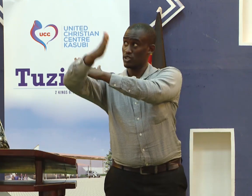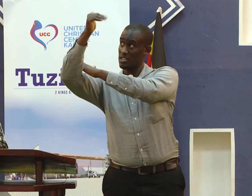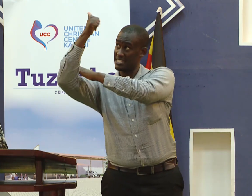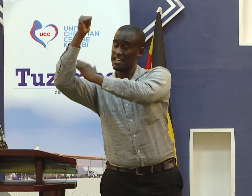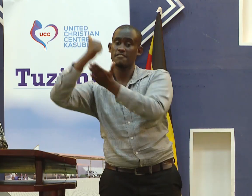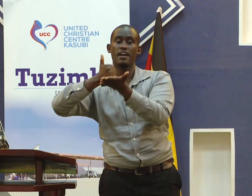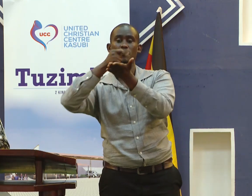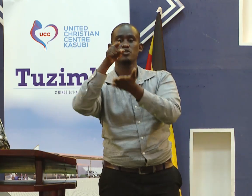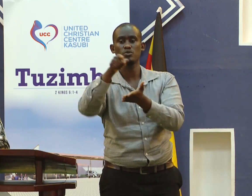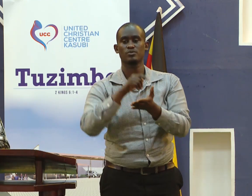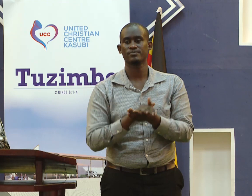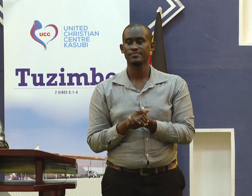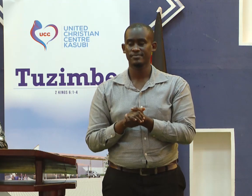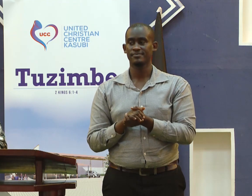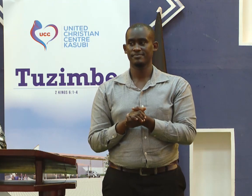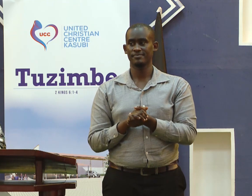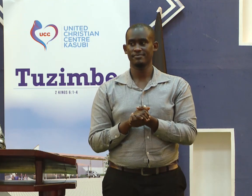The Lord will help you.